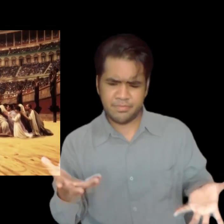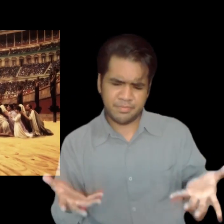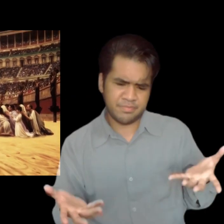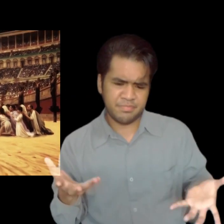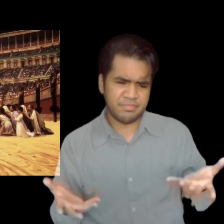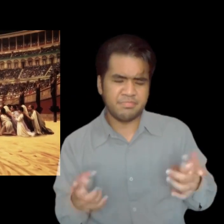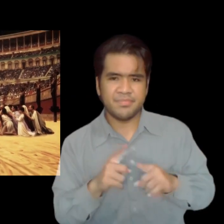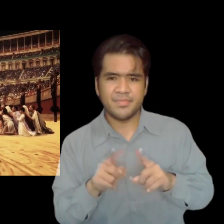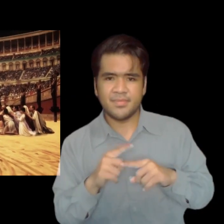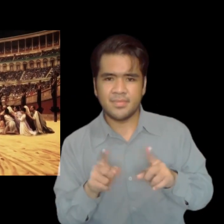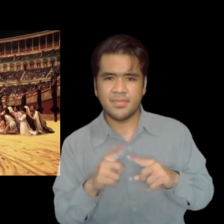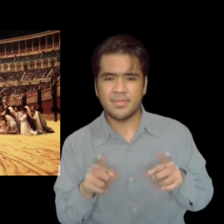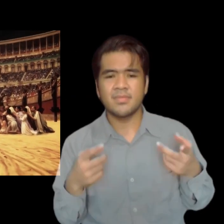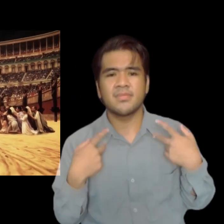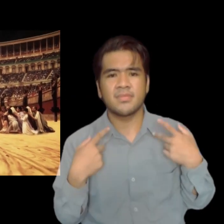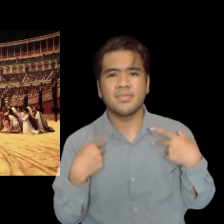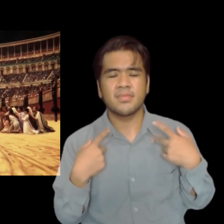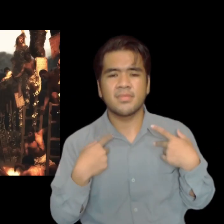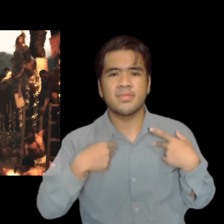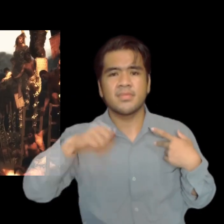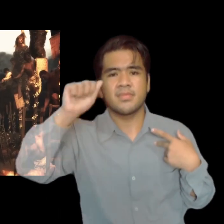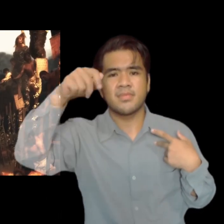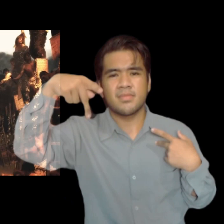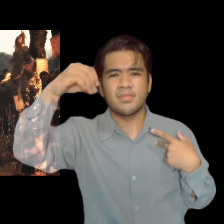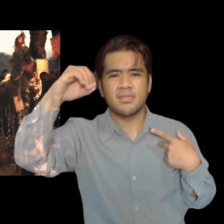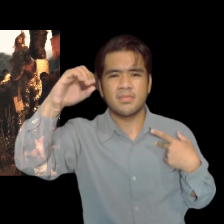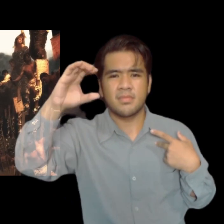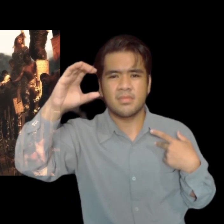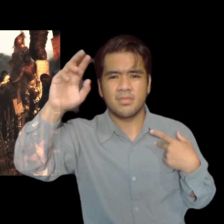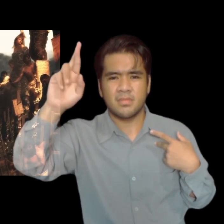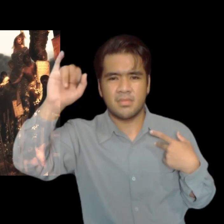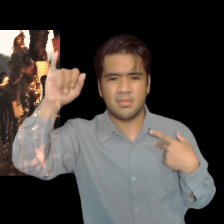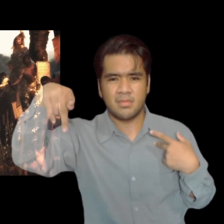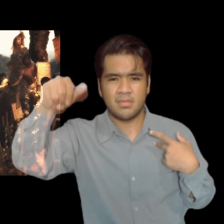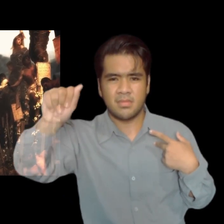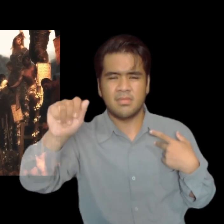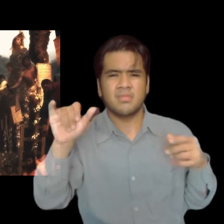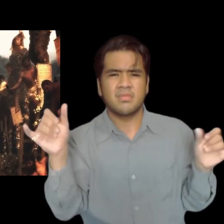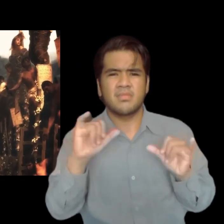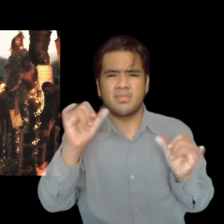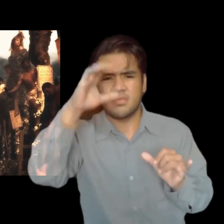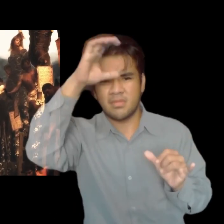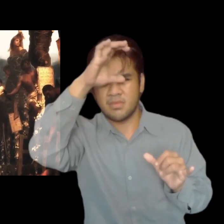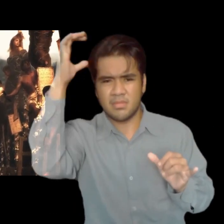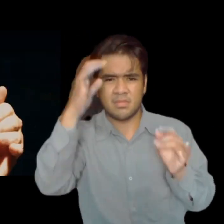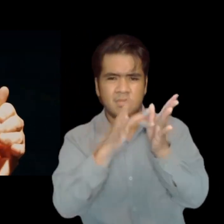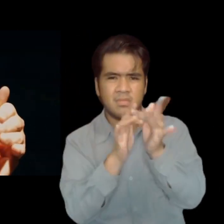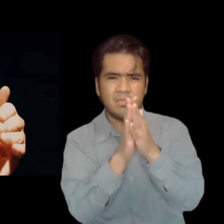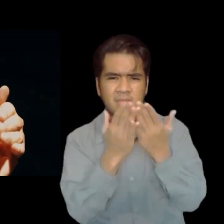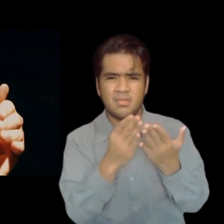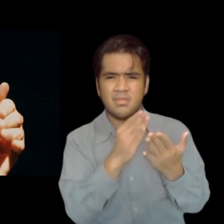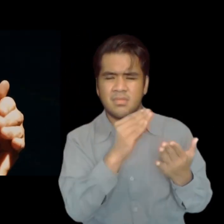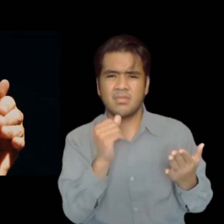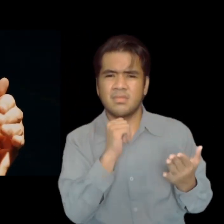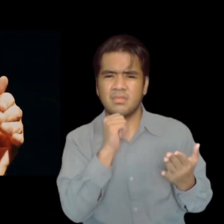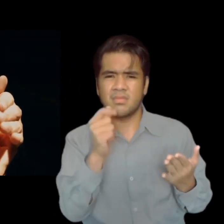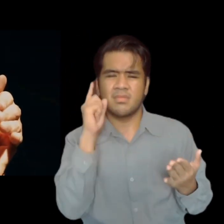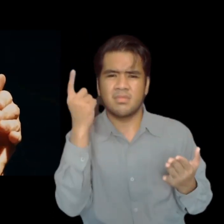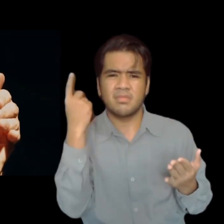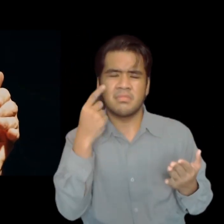the unadulterated Word of God today. So don't let their sacrifices be in vain. And if you have the money and time for your vices, why